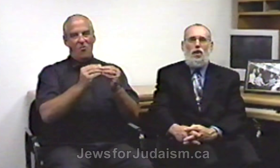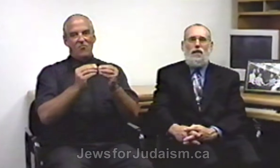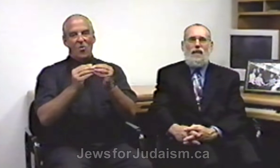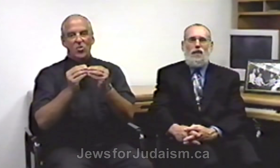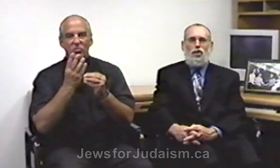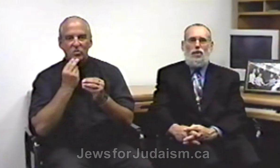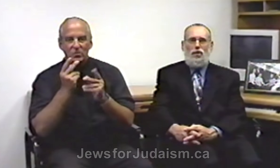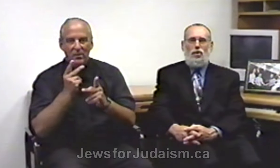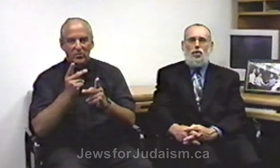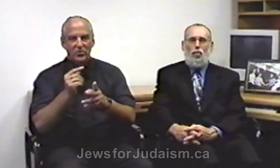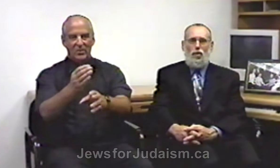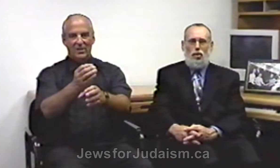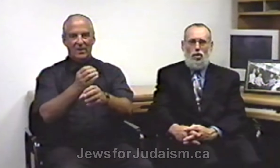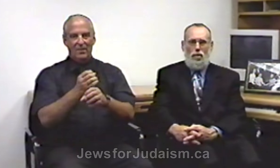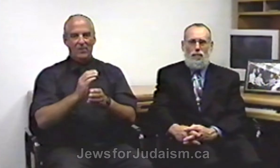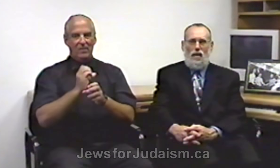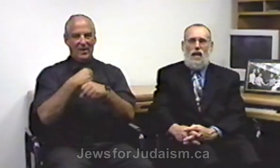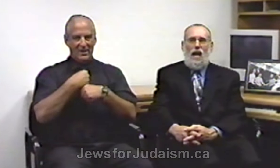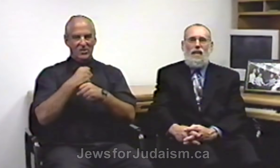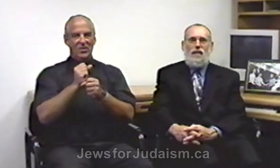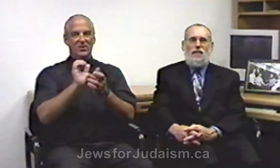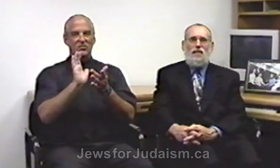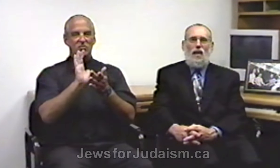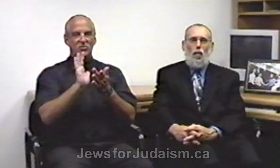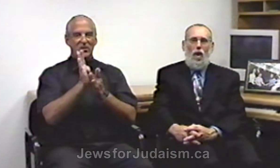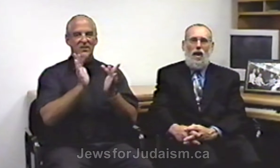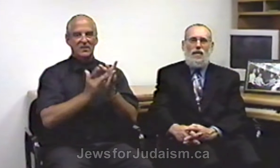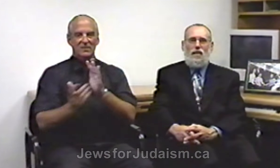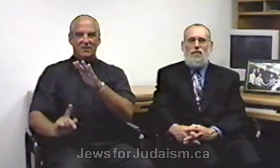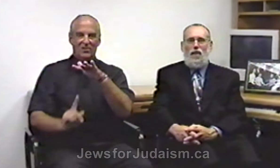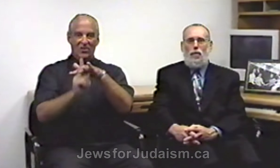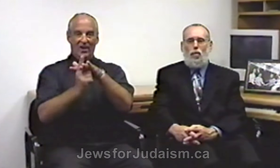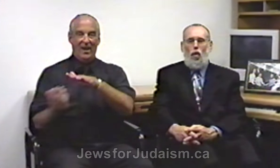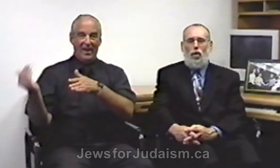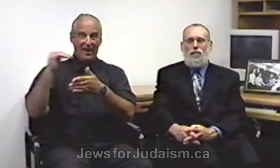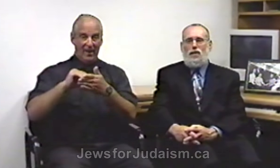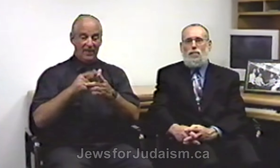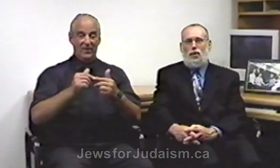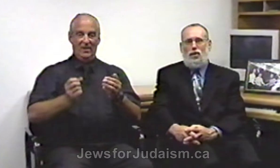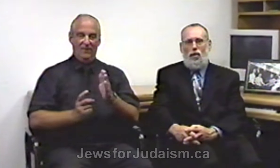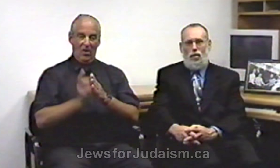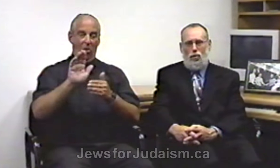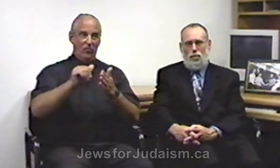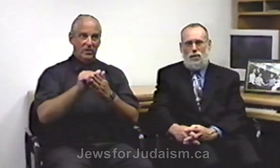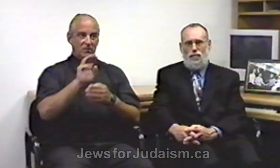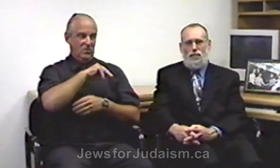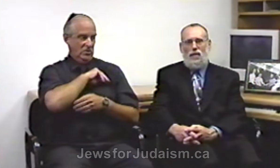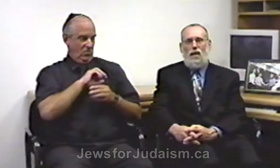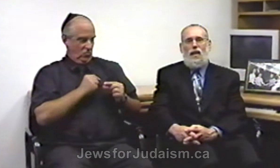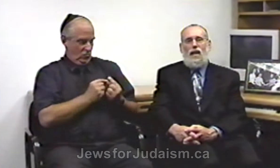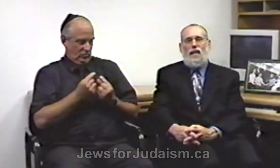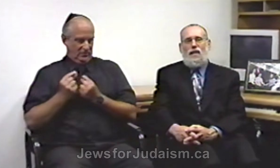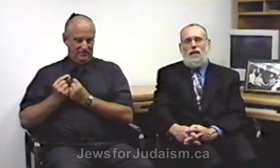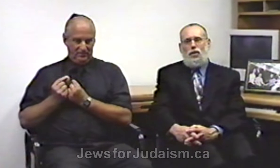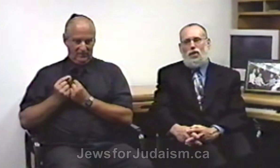to get Jesus to return. And this is why they developed all of these missionary groups. In addition